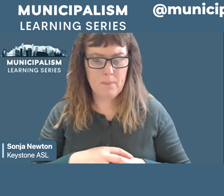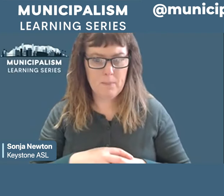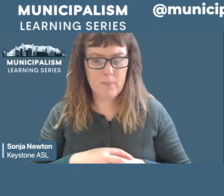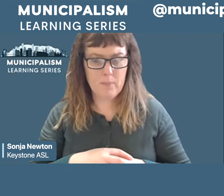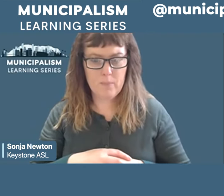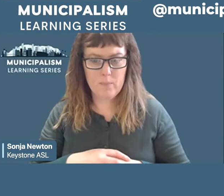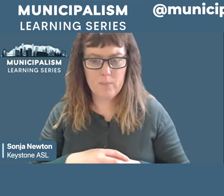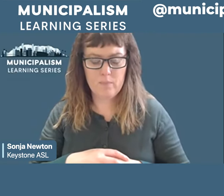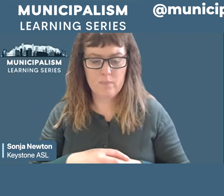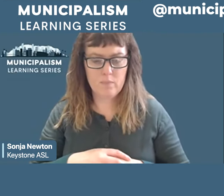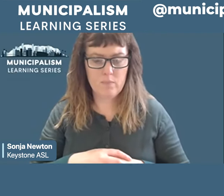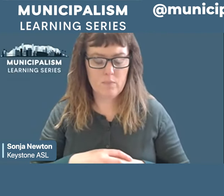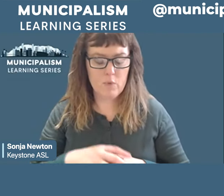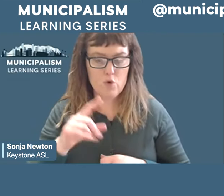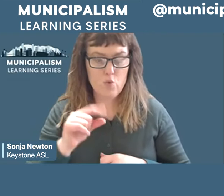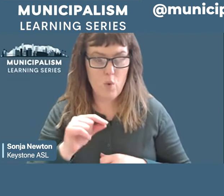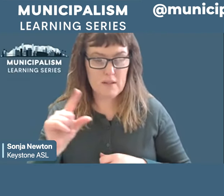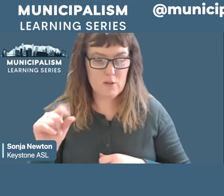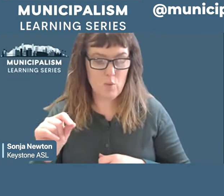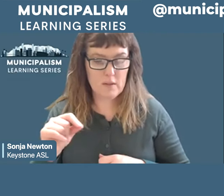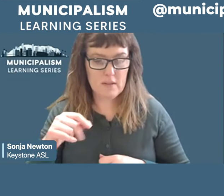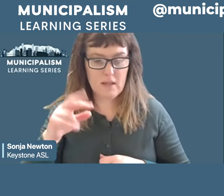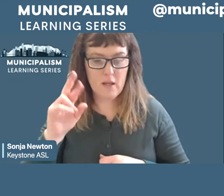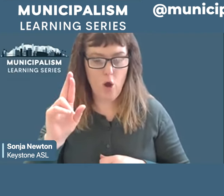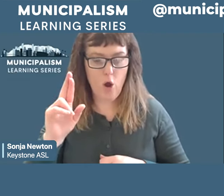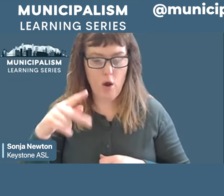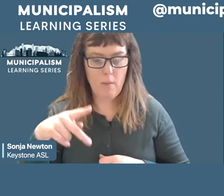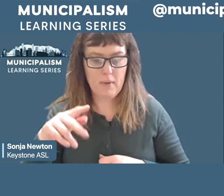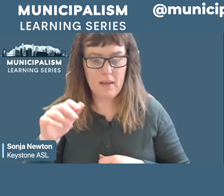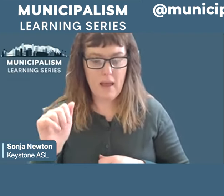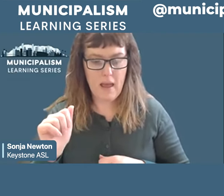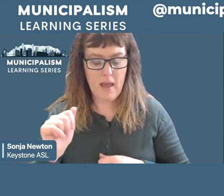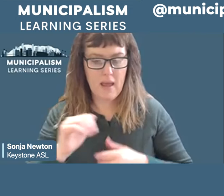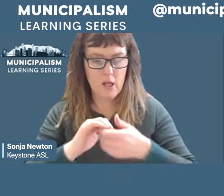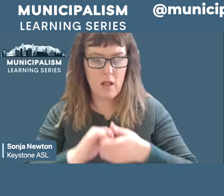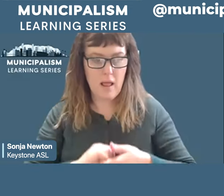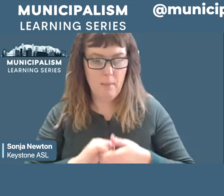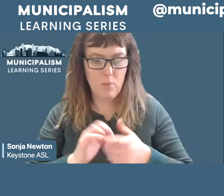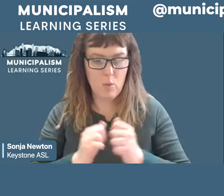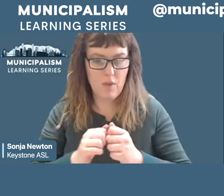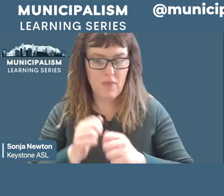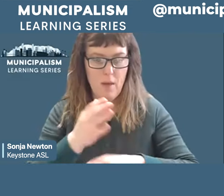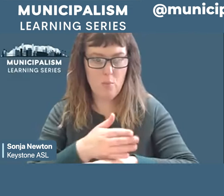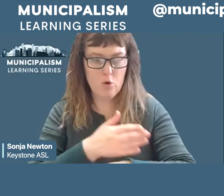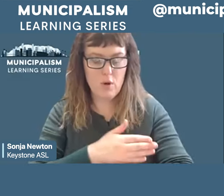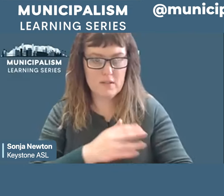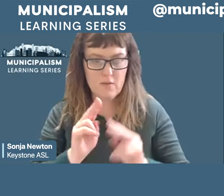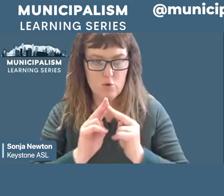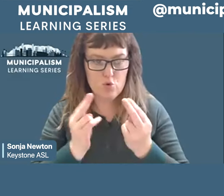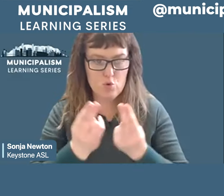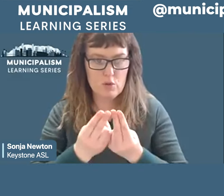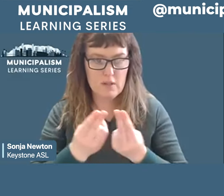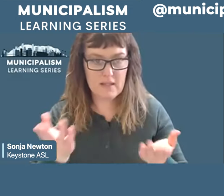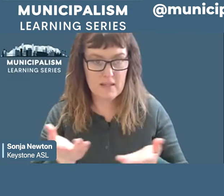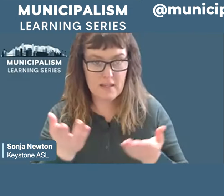RPA in collaboration with the progressive unions here and